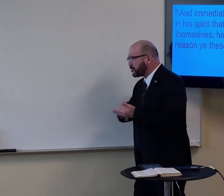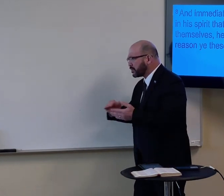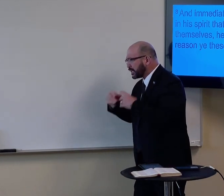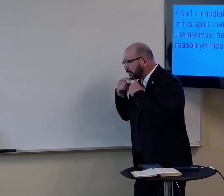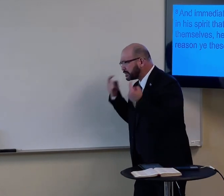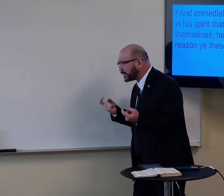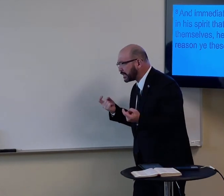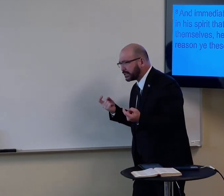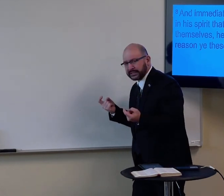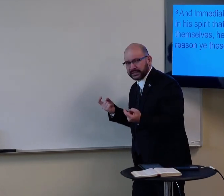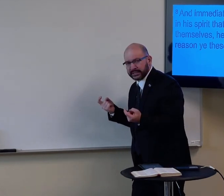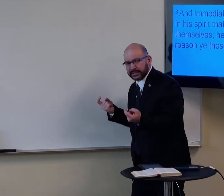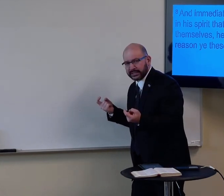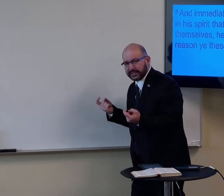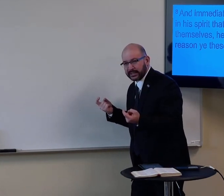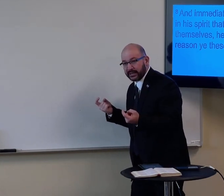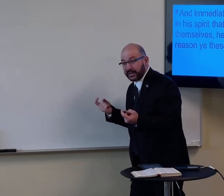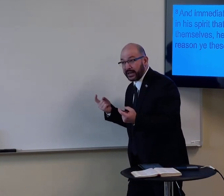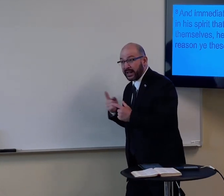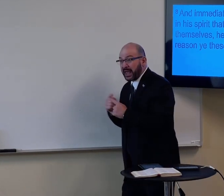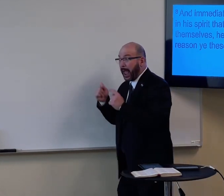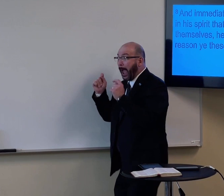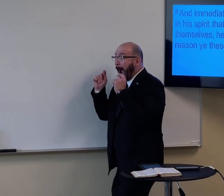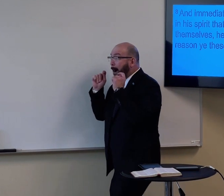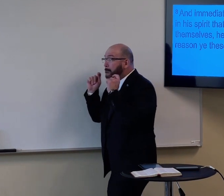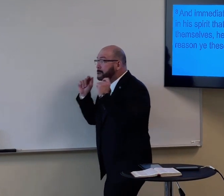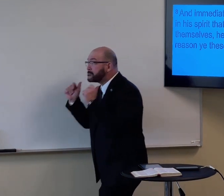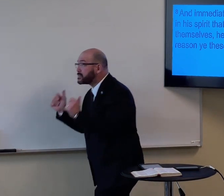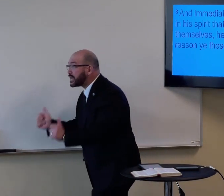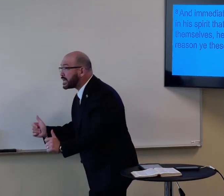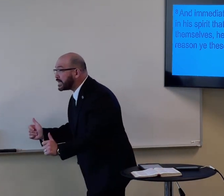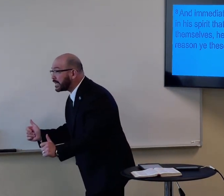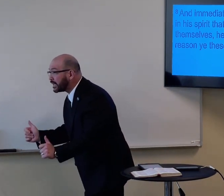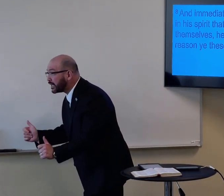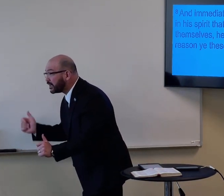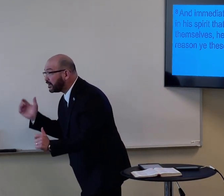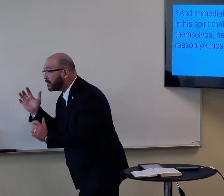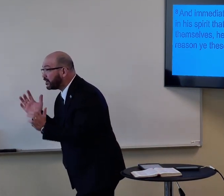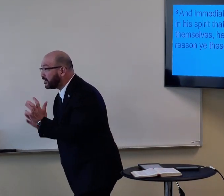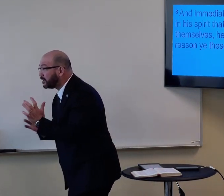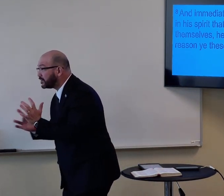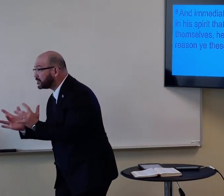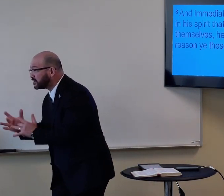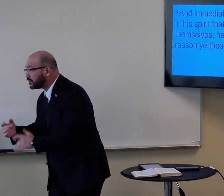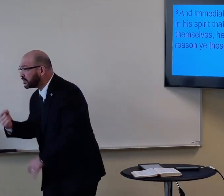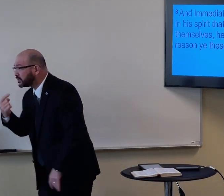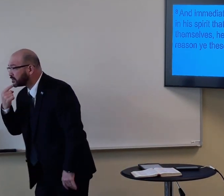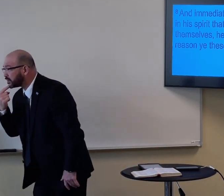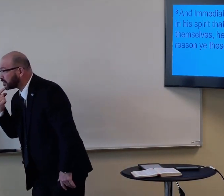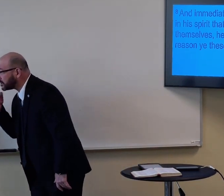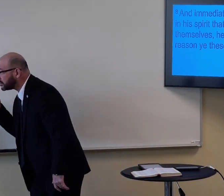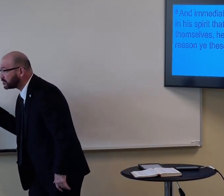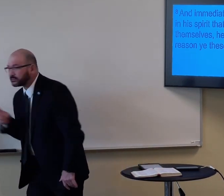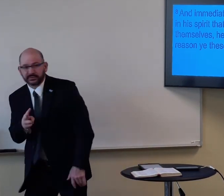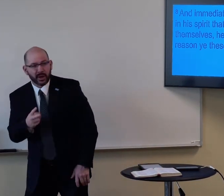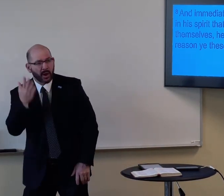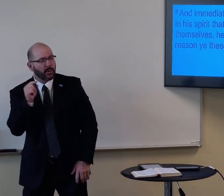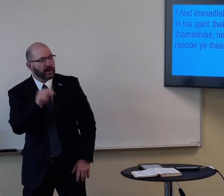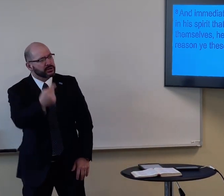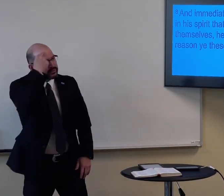only God can forgive sins. And immediately Jesus said said to them,